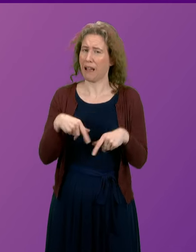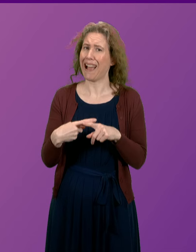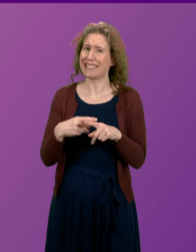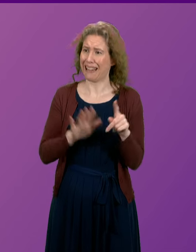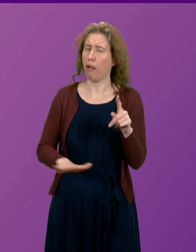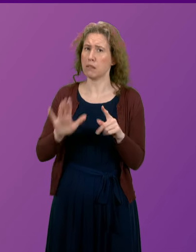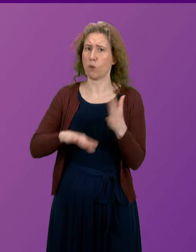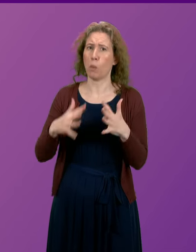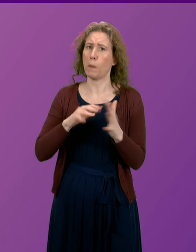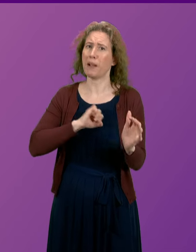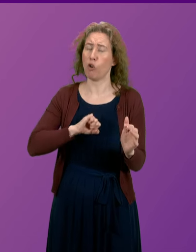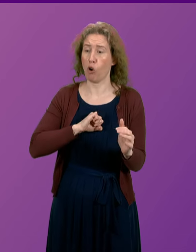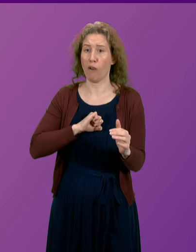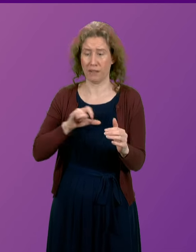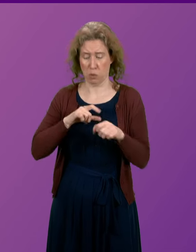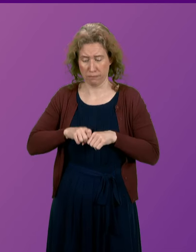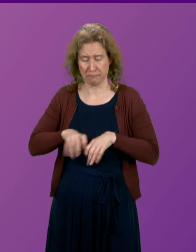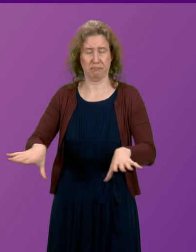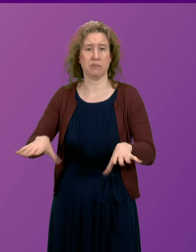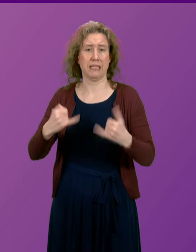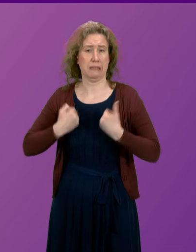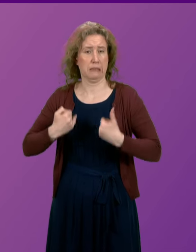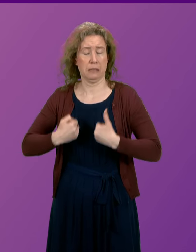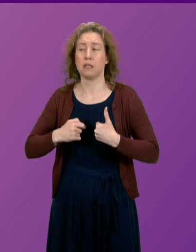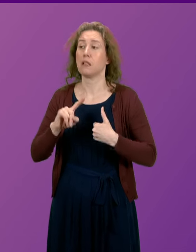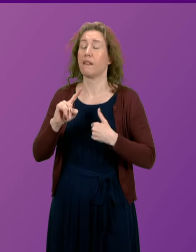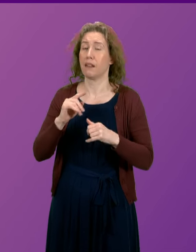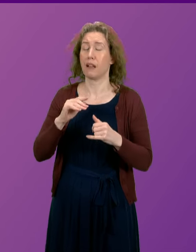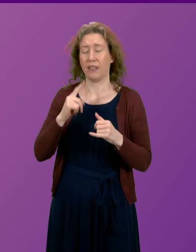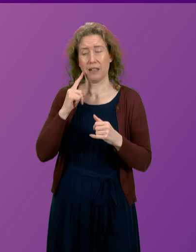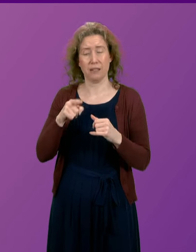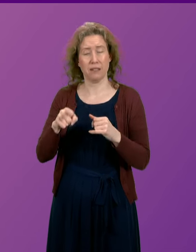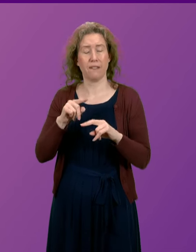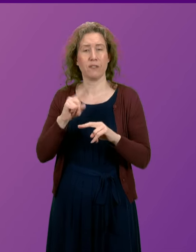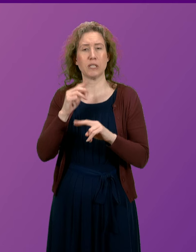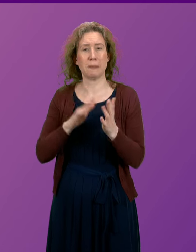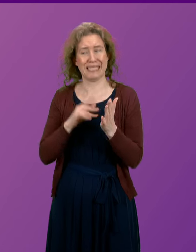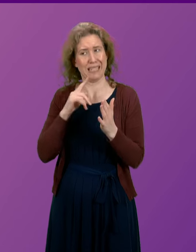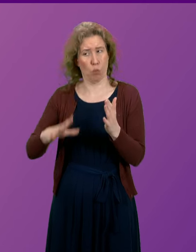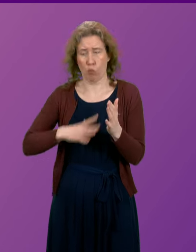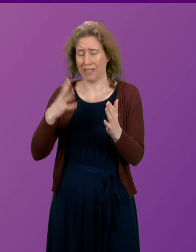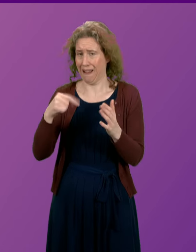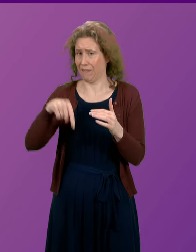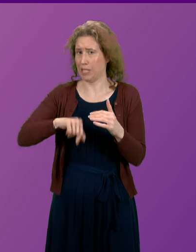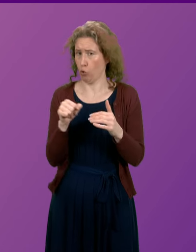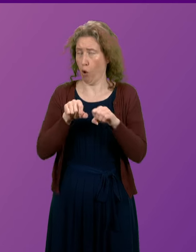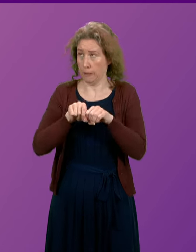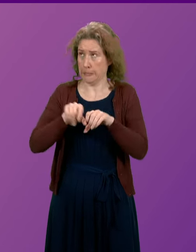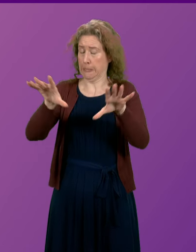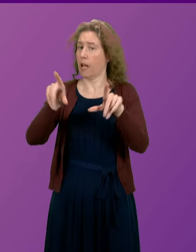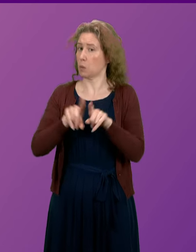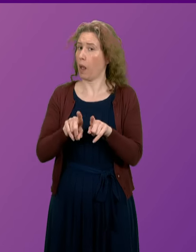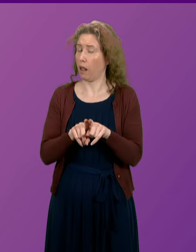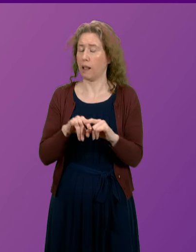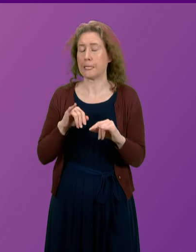from whooping cough after a surge of infection rates there. And I think the First Minister just confirmed that a similar surge is already underway in Scotland.